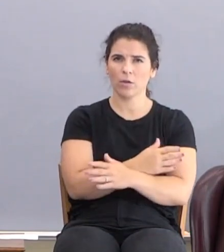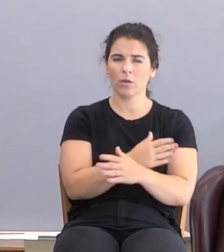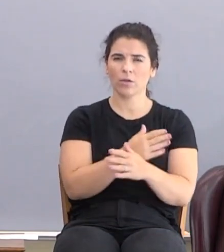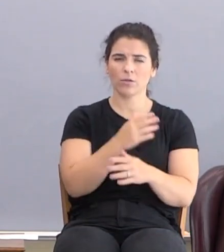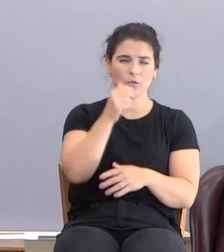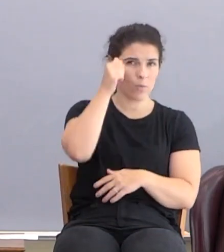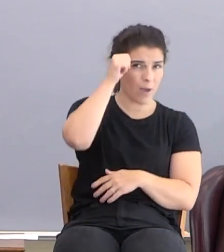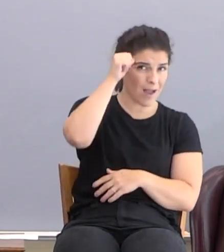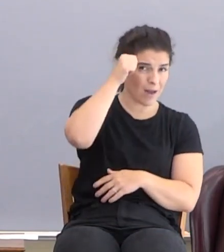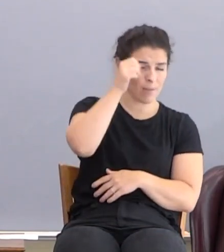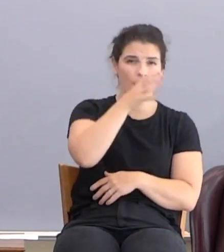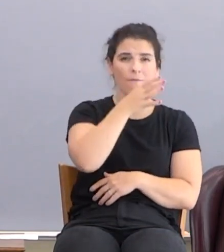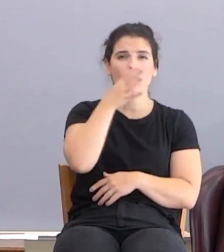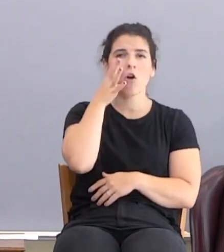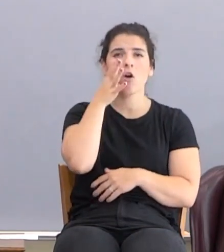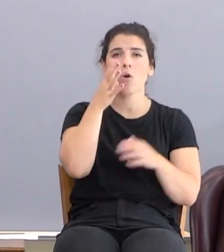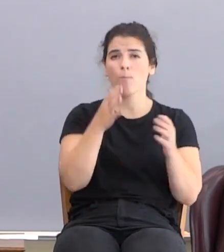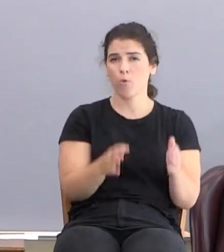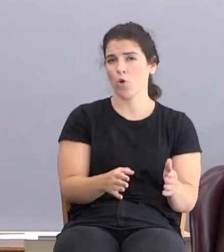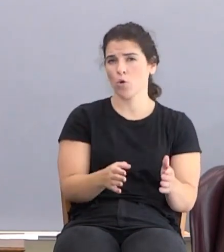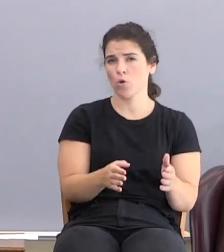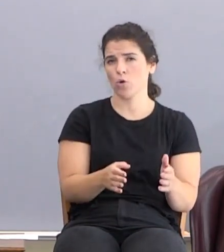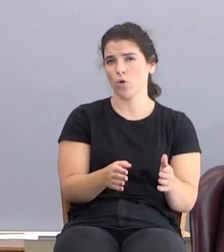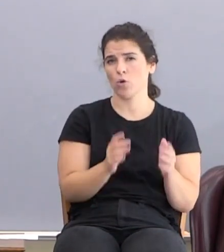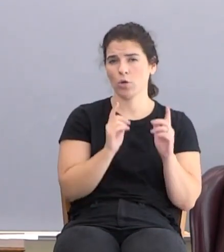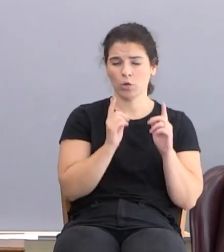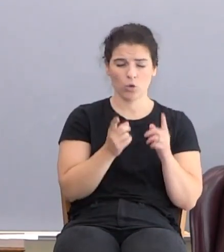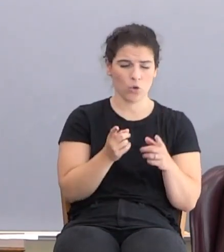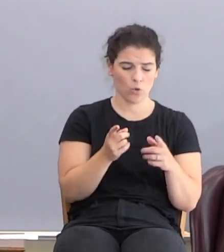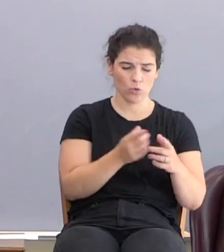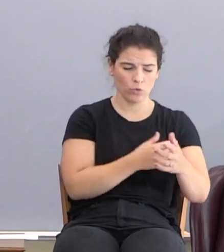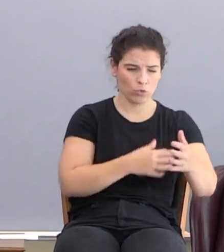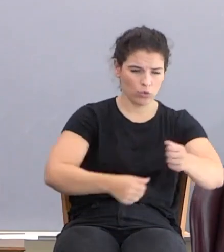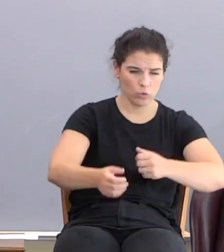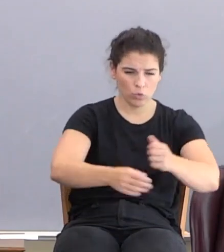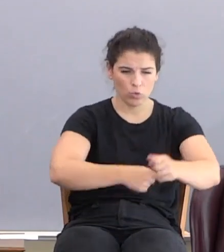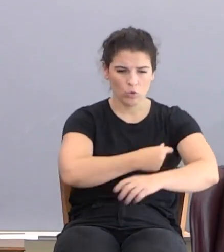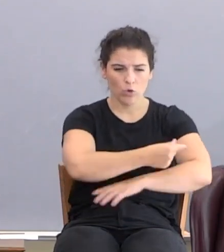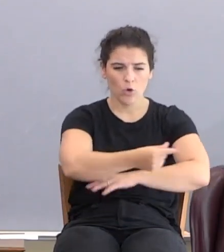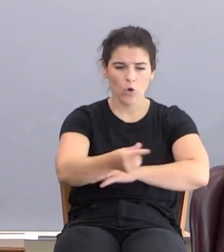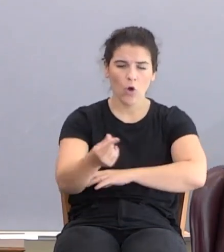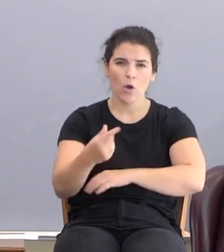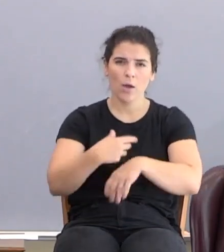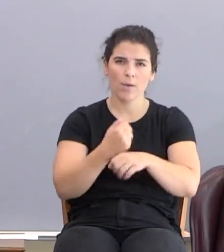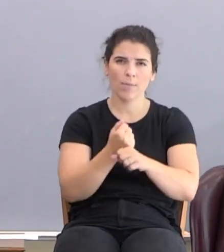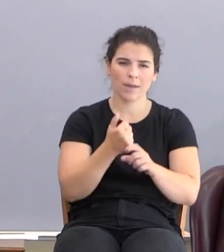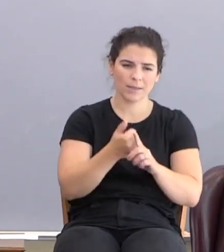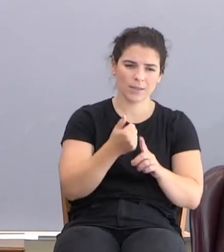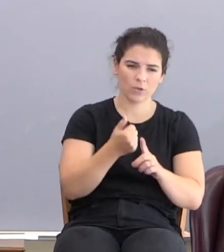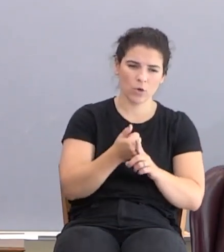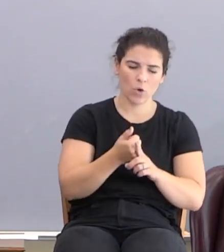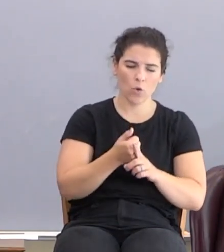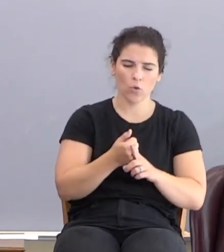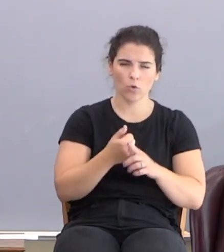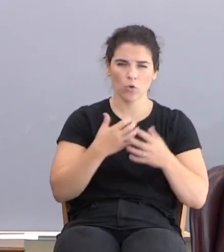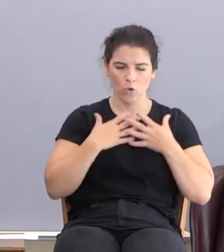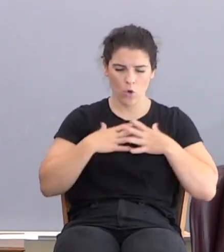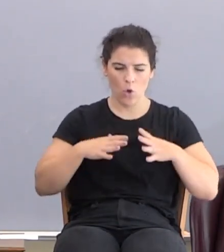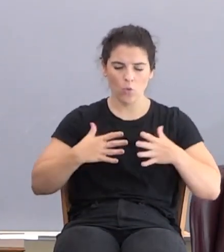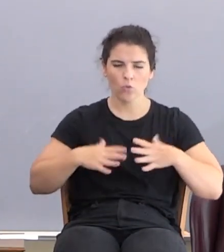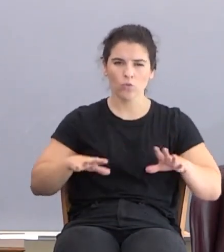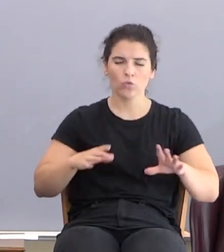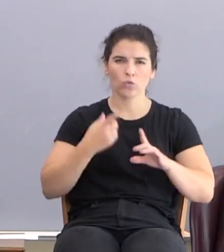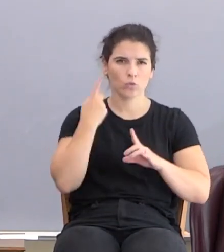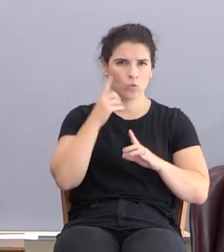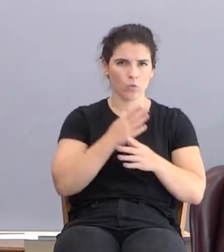Adam's a farmer. He goes out and takes some of the garden that he's producing, and he makes his own garments for covering.